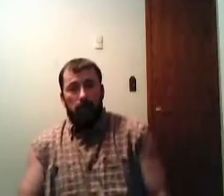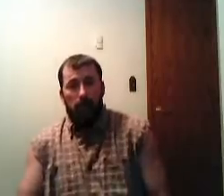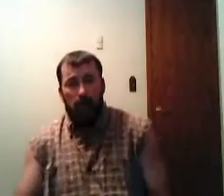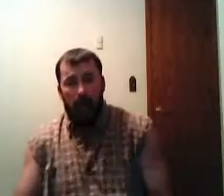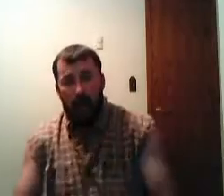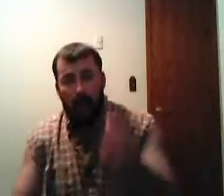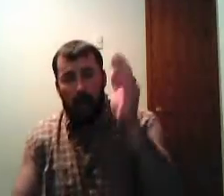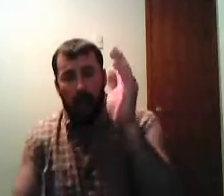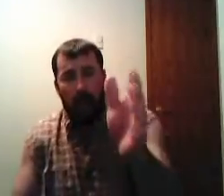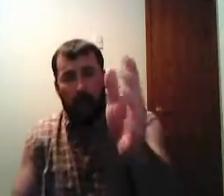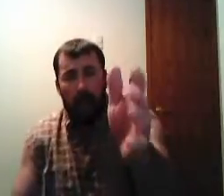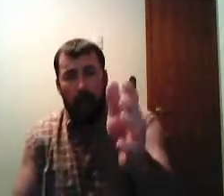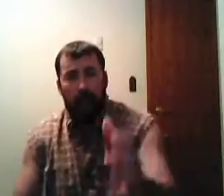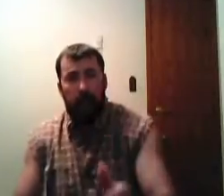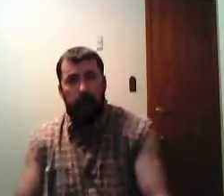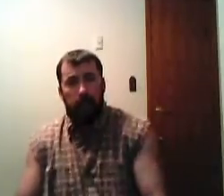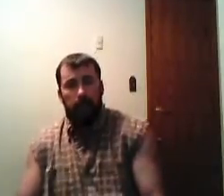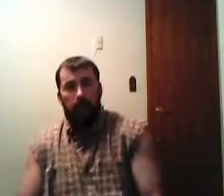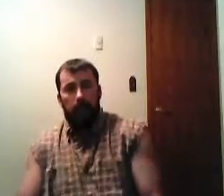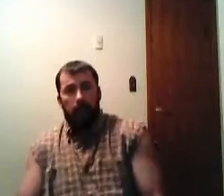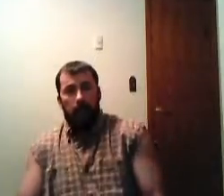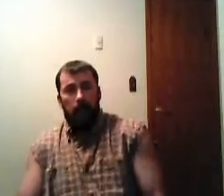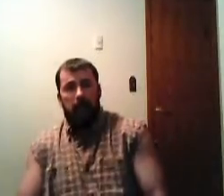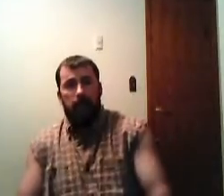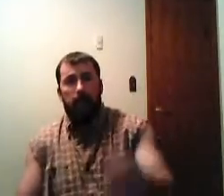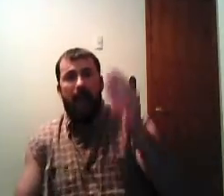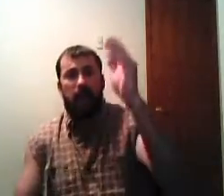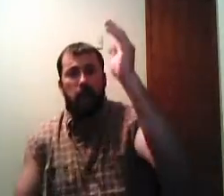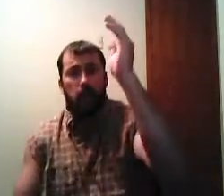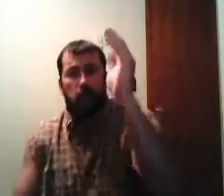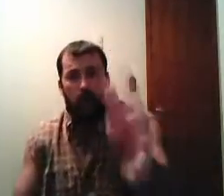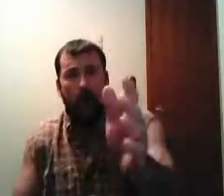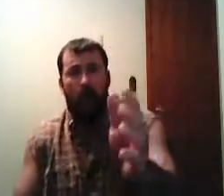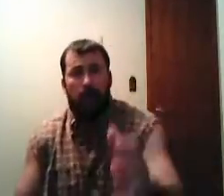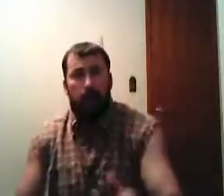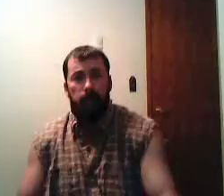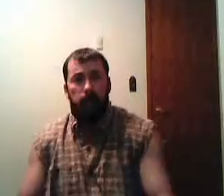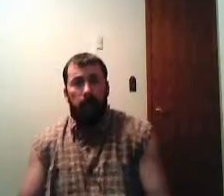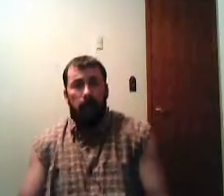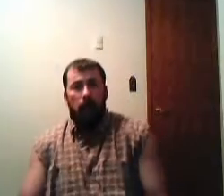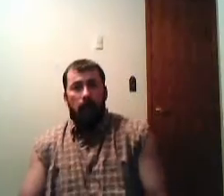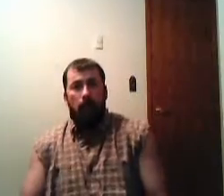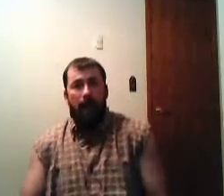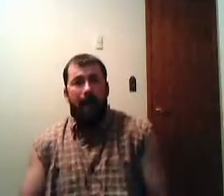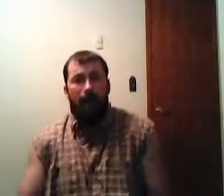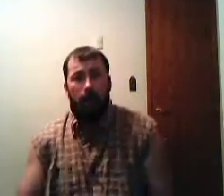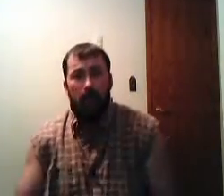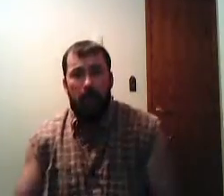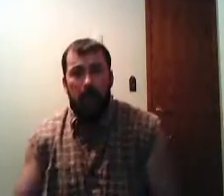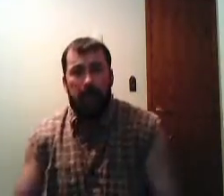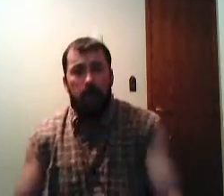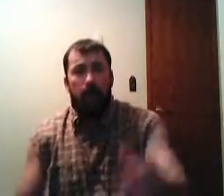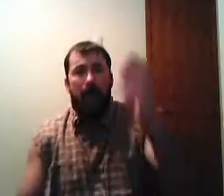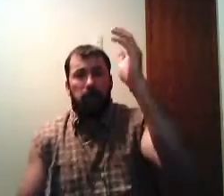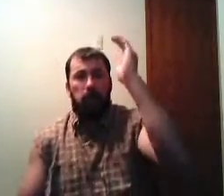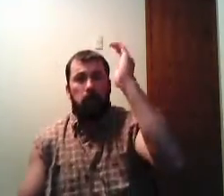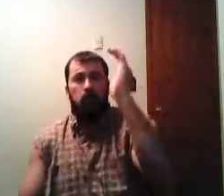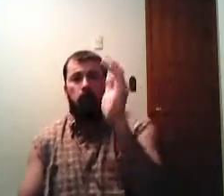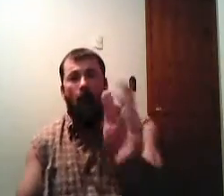every corrupt government he's coming back to destroy every idol he's coming back to destroy